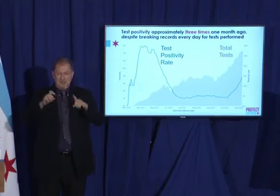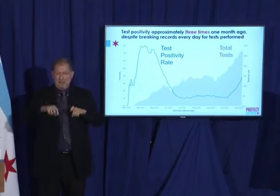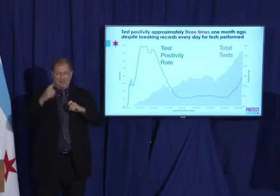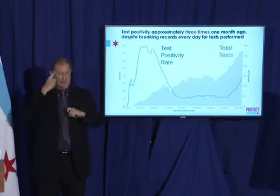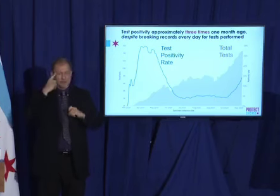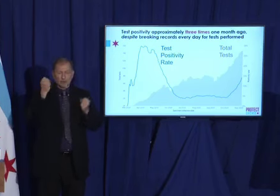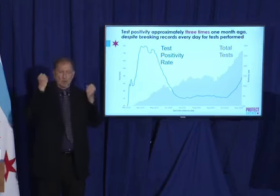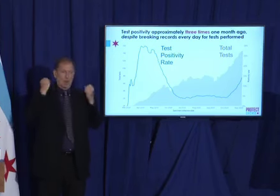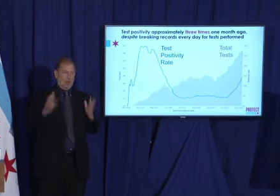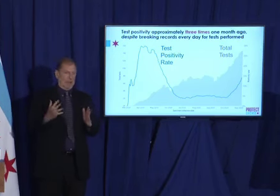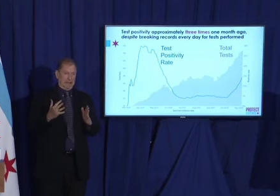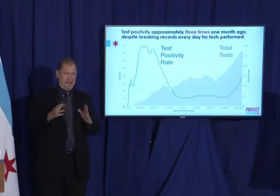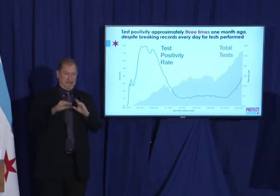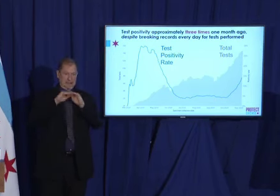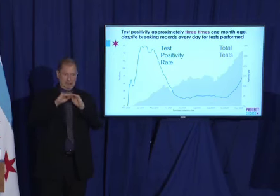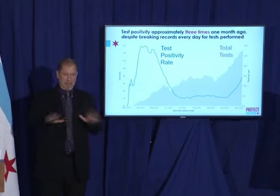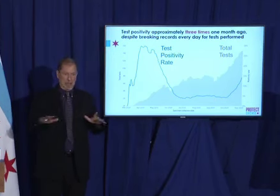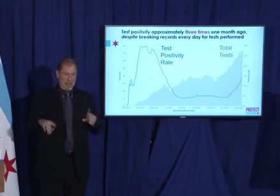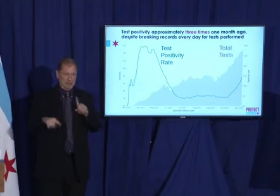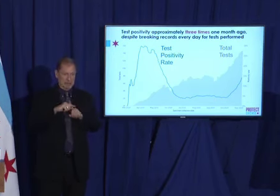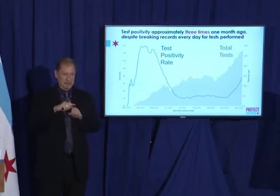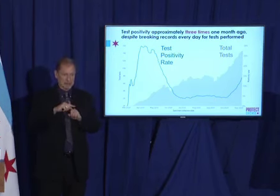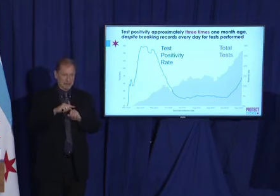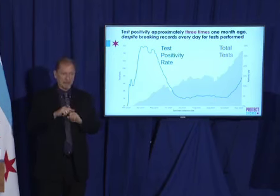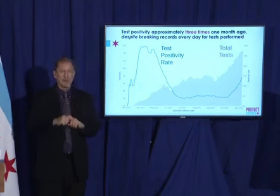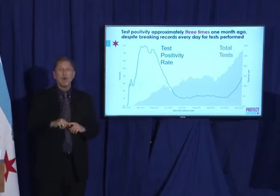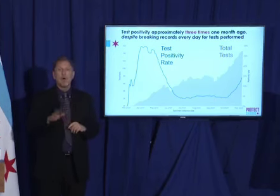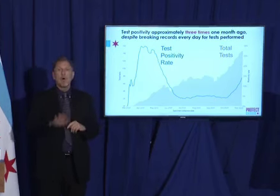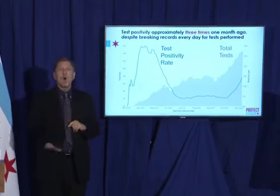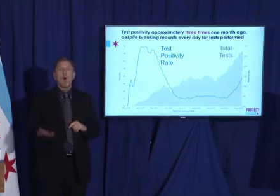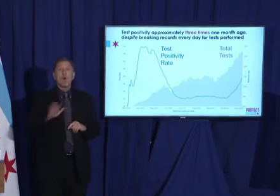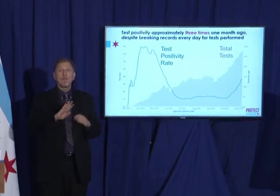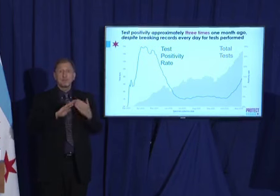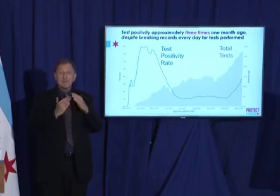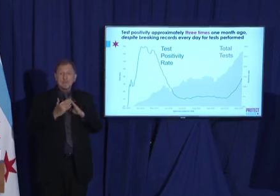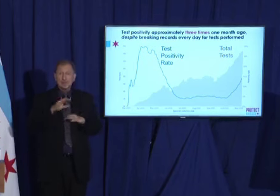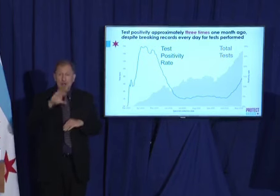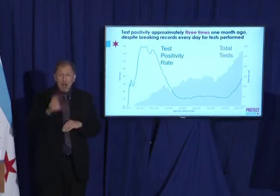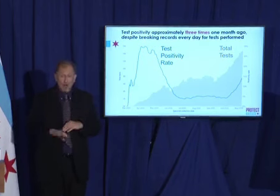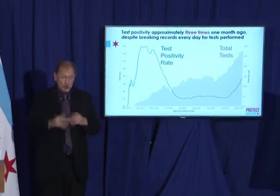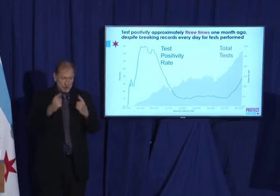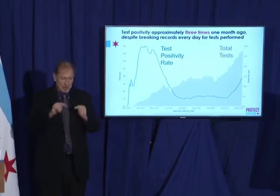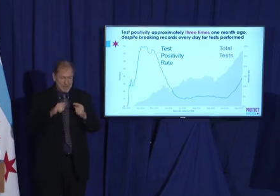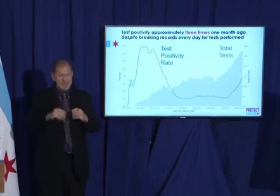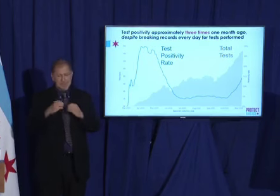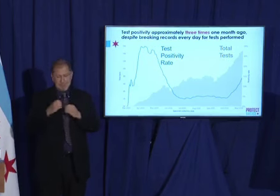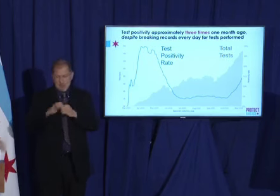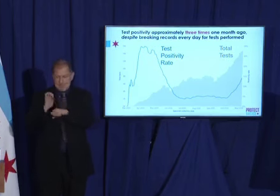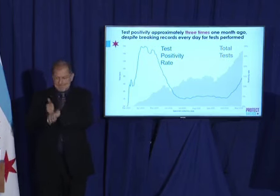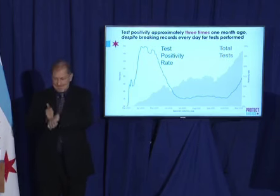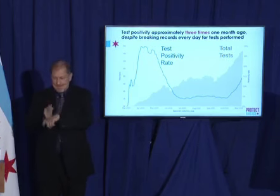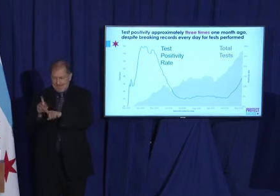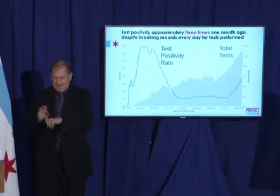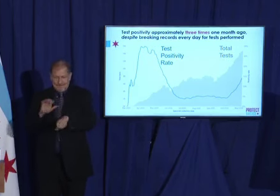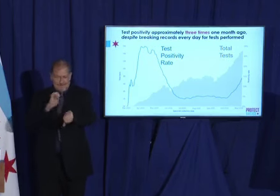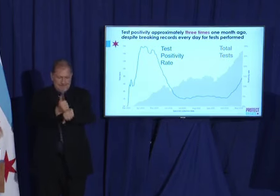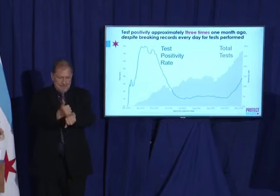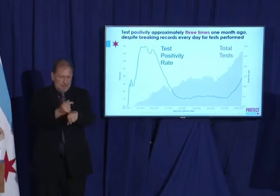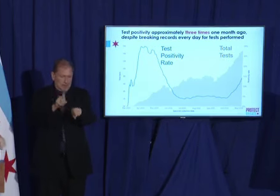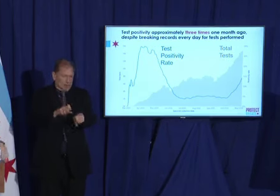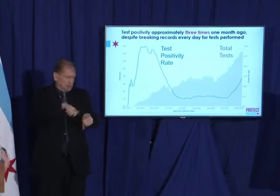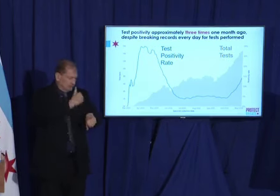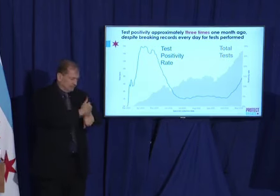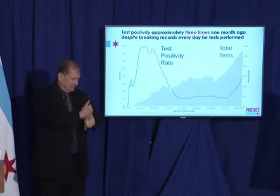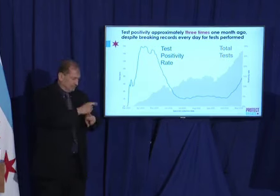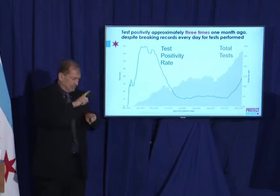outbreak. And let me tell you, everybody around the city is doing what they can to build more testing. But we are not set